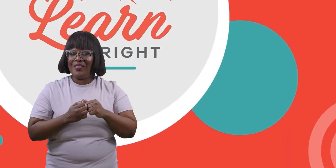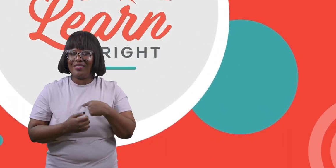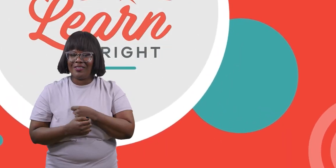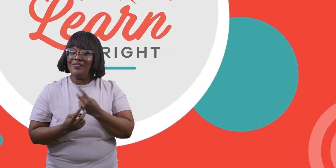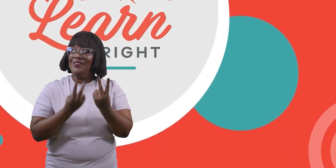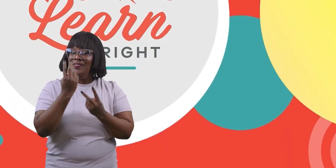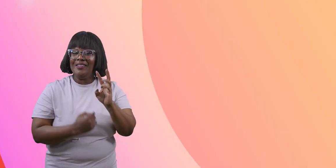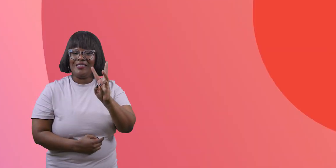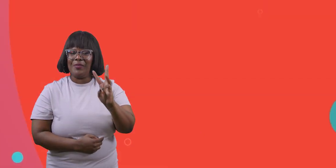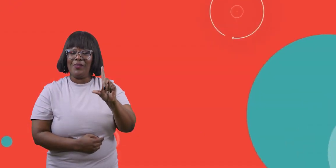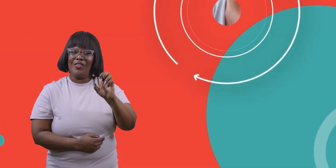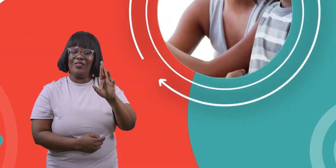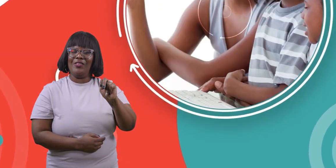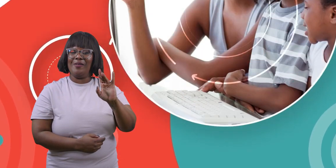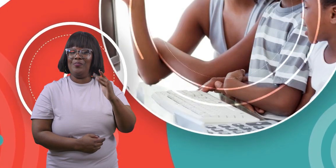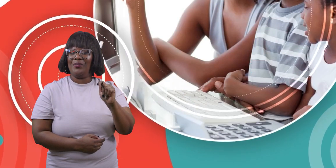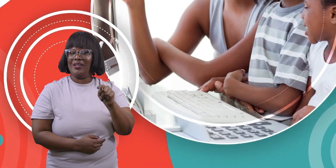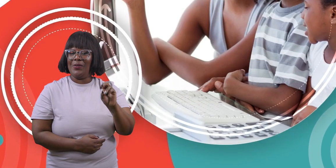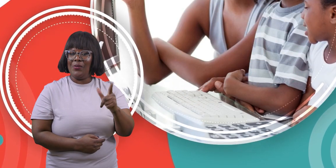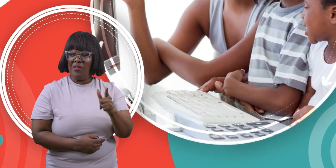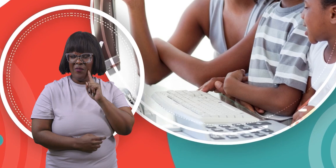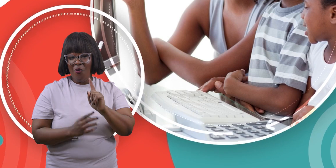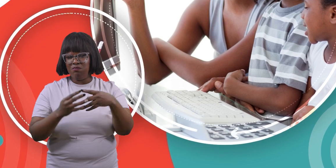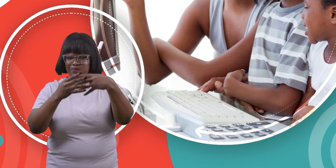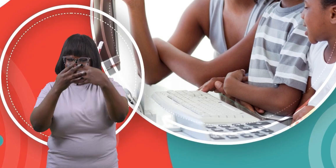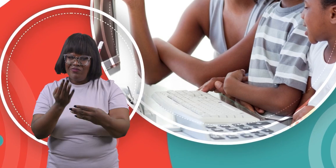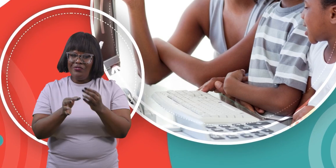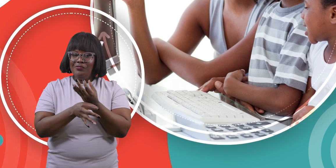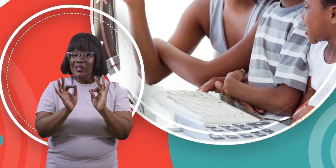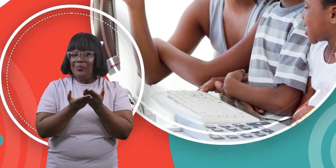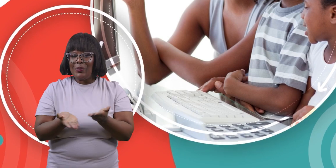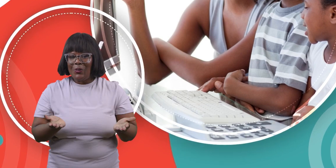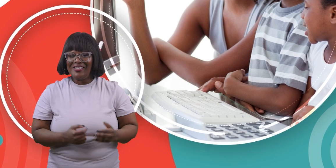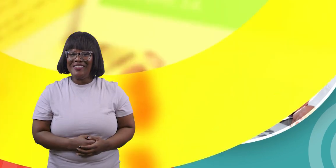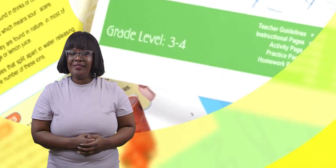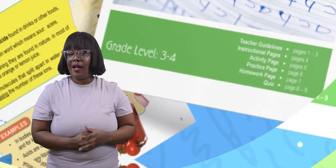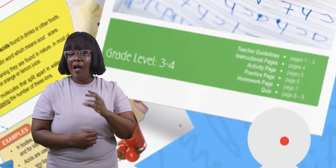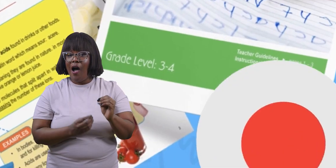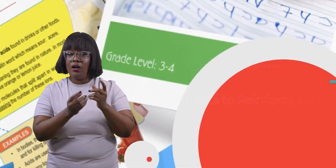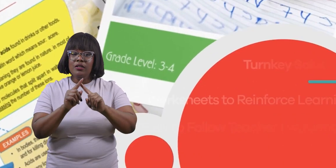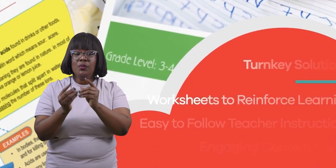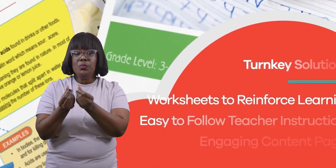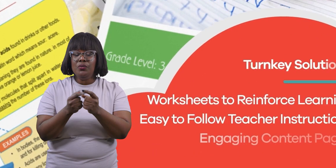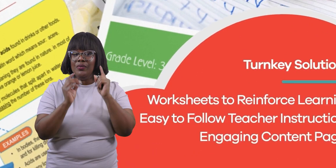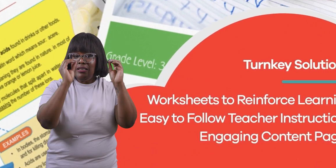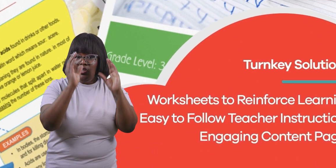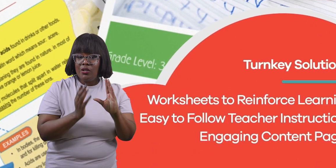Visit us at LearnBright.org for thousands of free resources and turnkey solutions for teachers